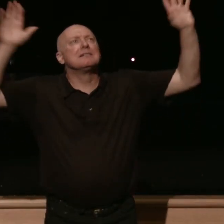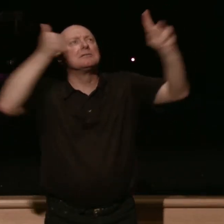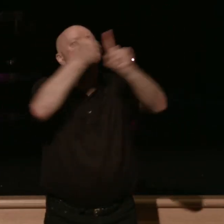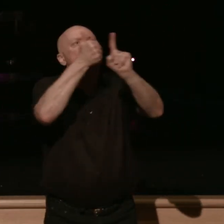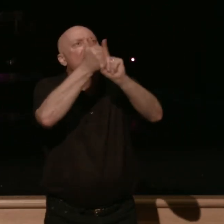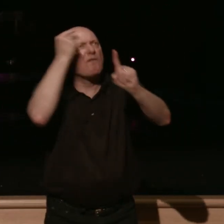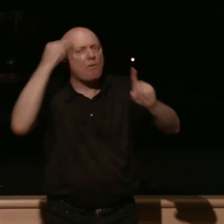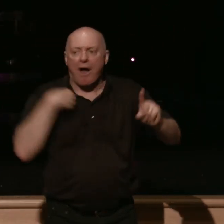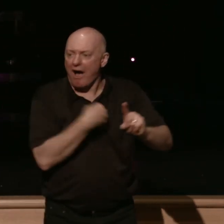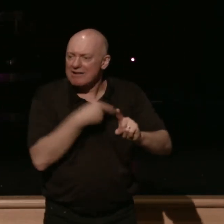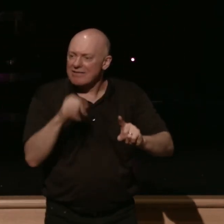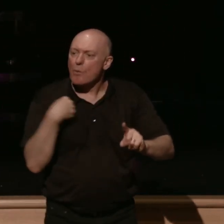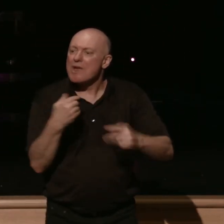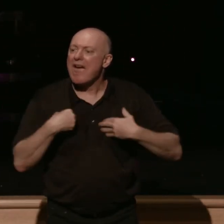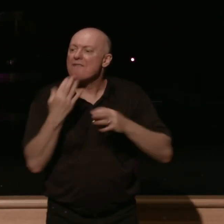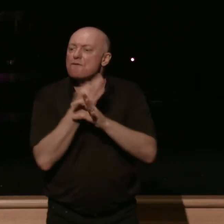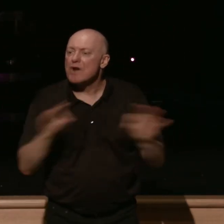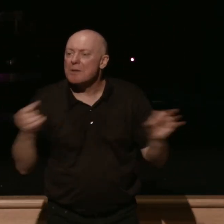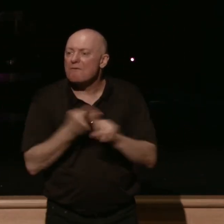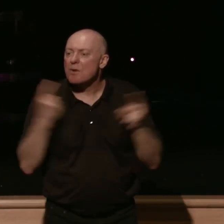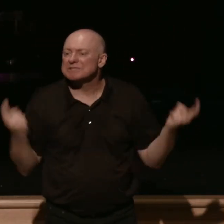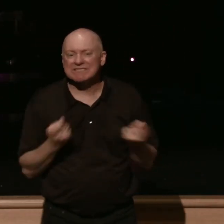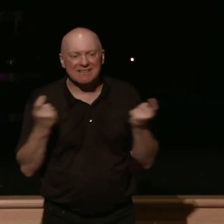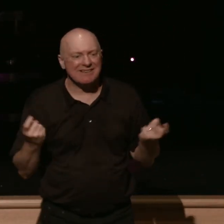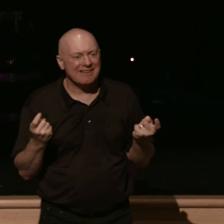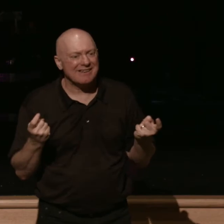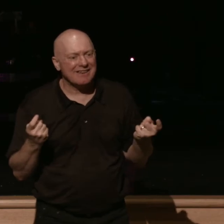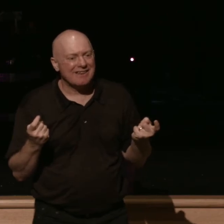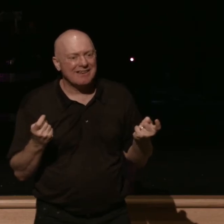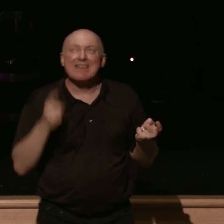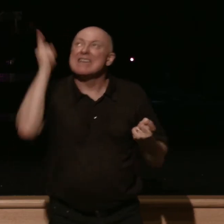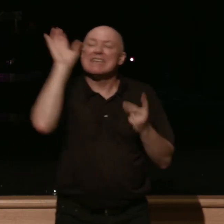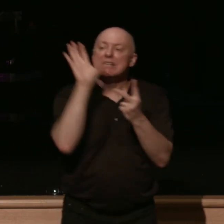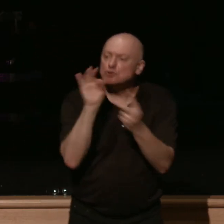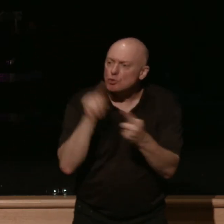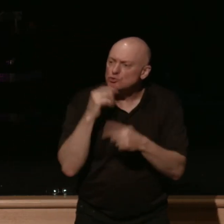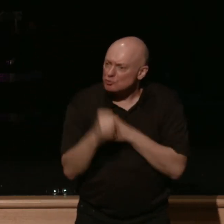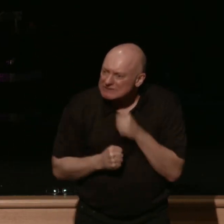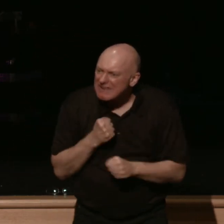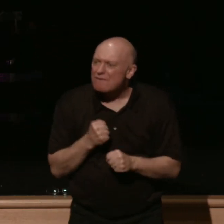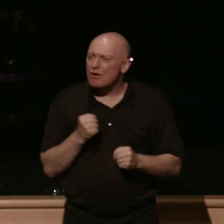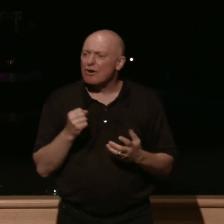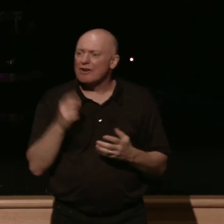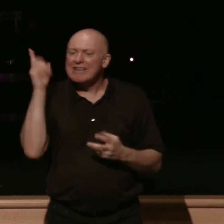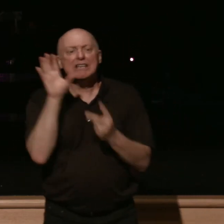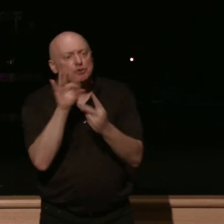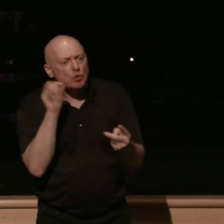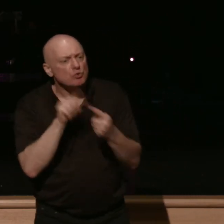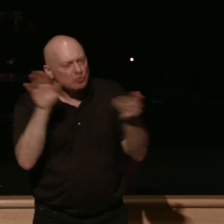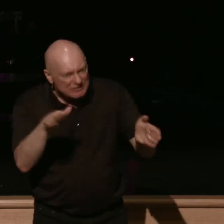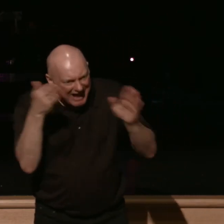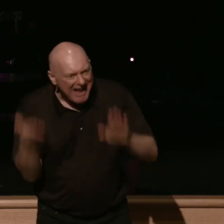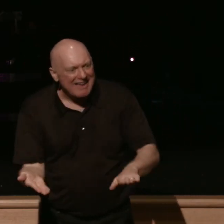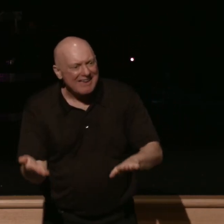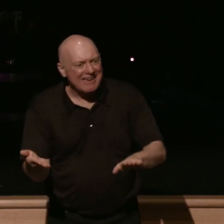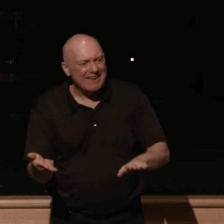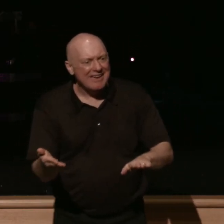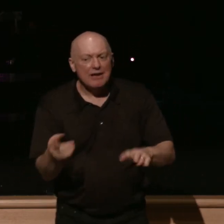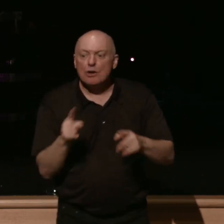that we might have freedom from this sin he chose to suffer he chose to die and to begin a new work